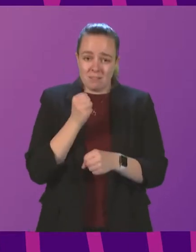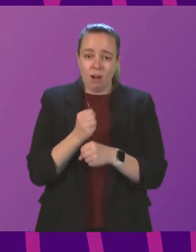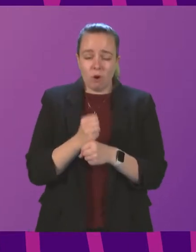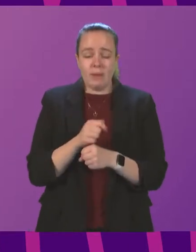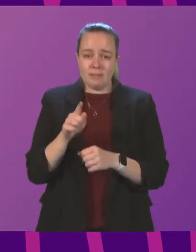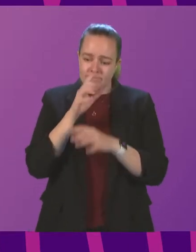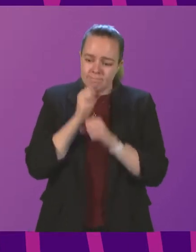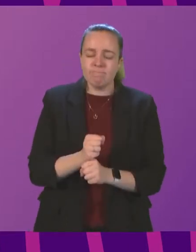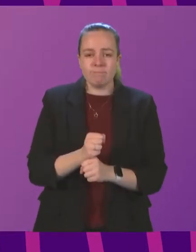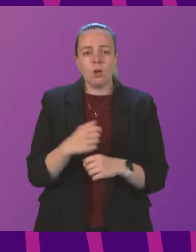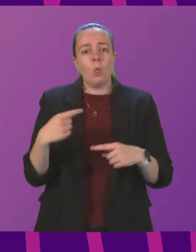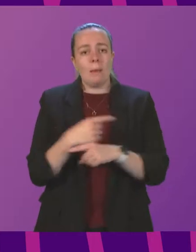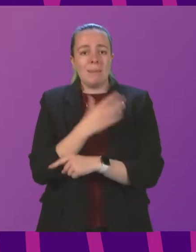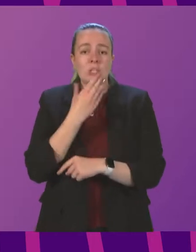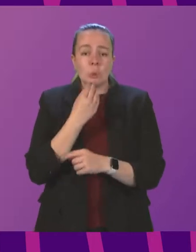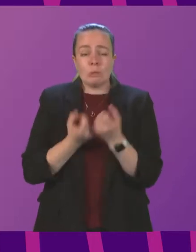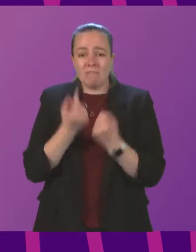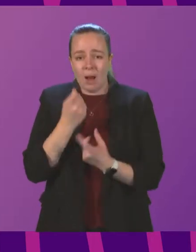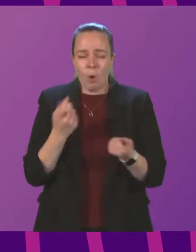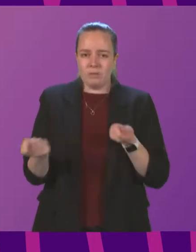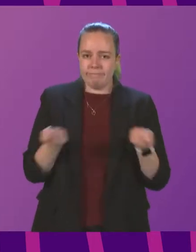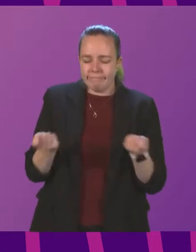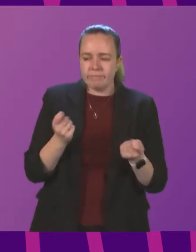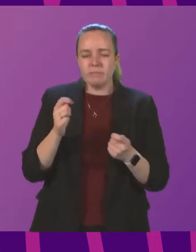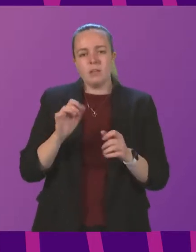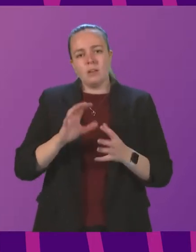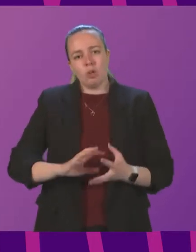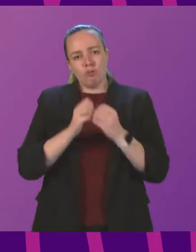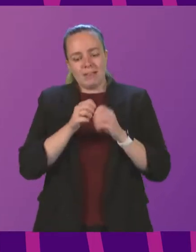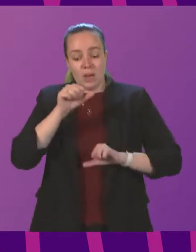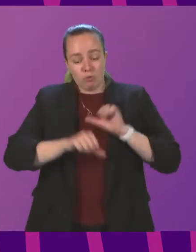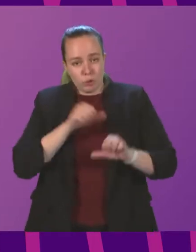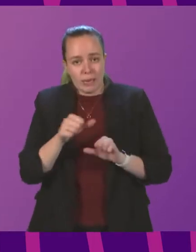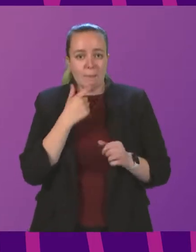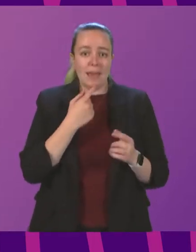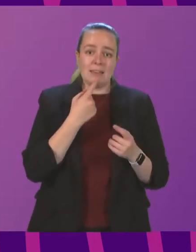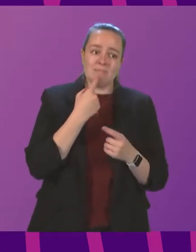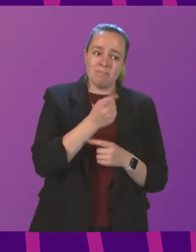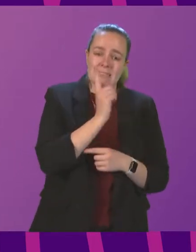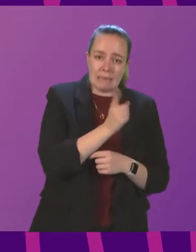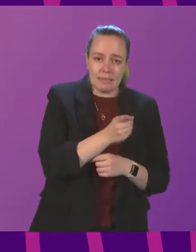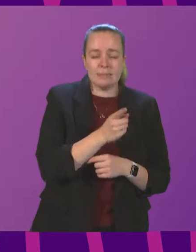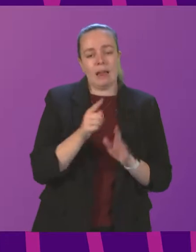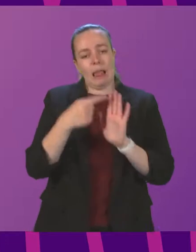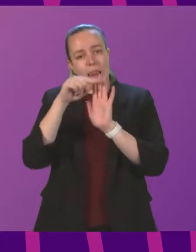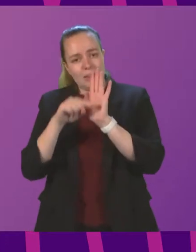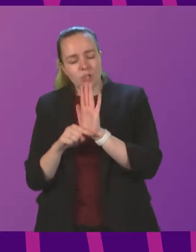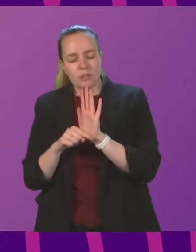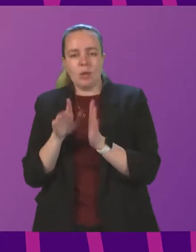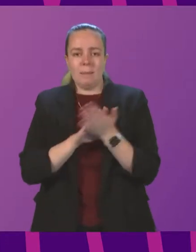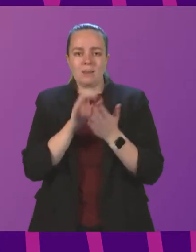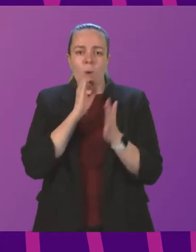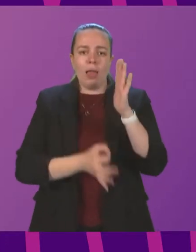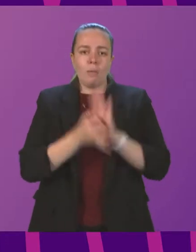the use, the misuse of fireworks, and to creating a regime, both in sentencing and legislatively, that will improve